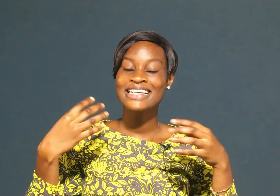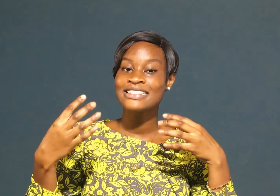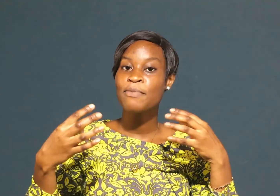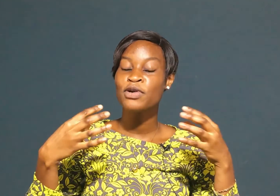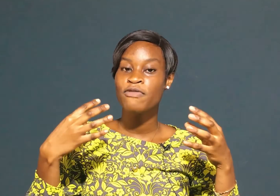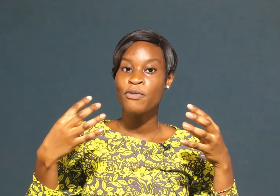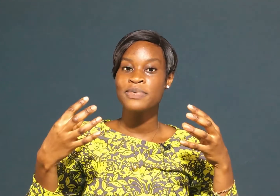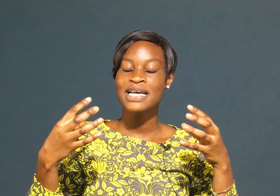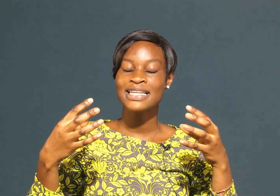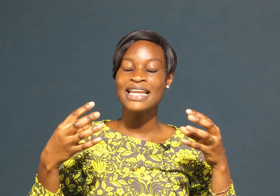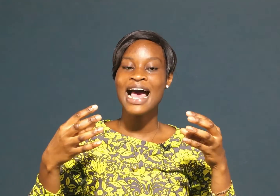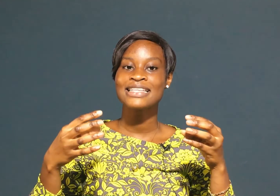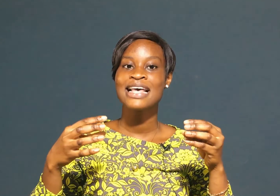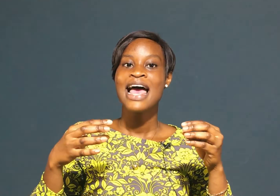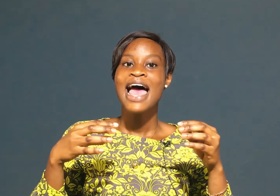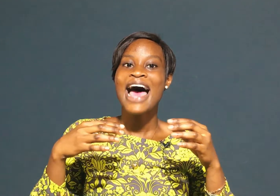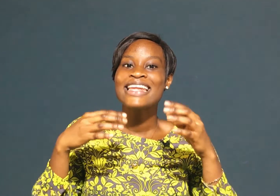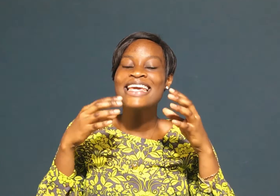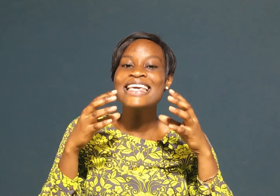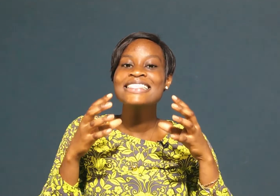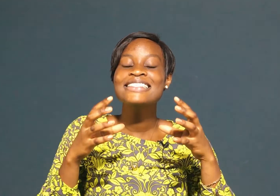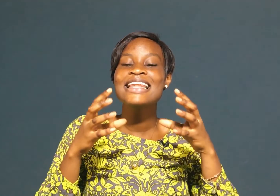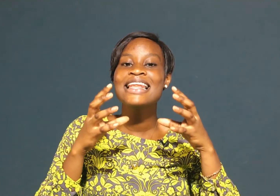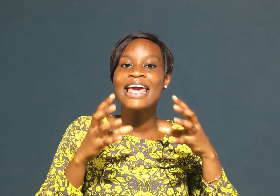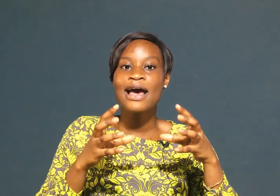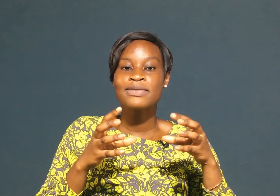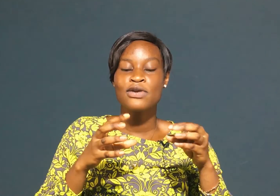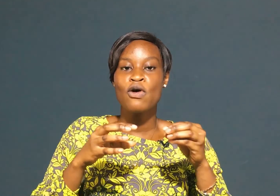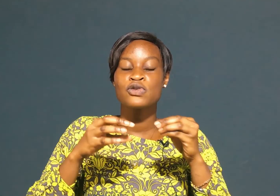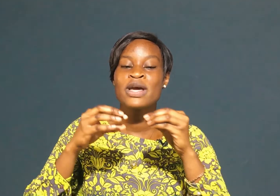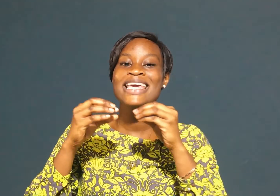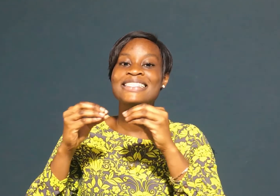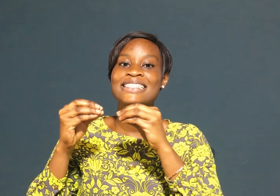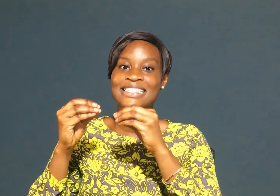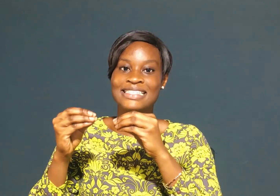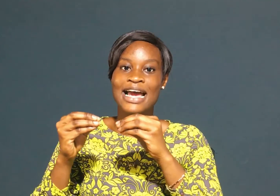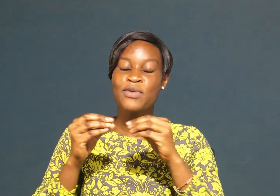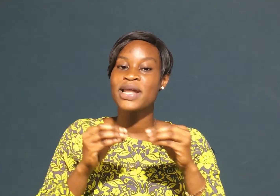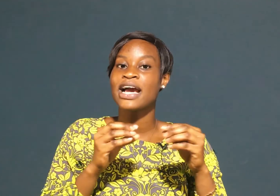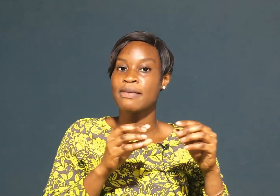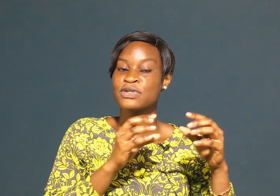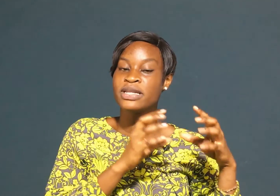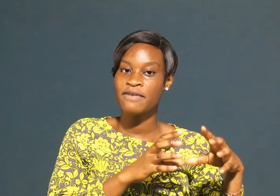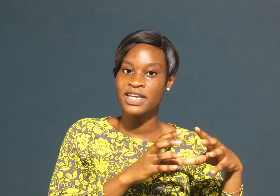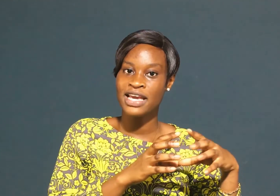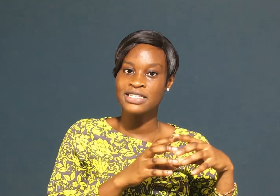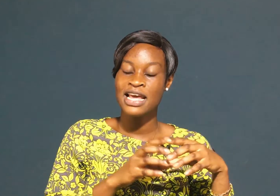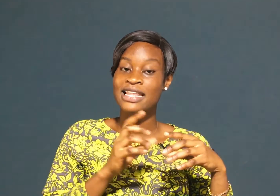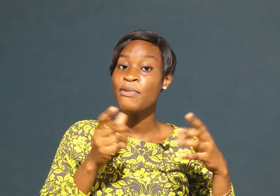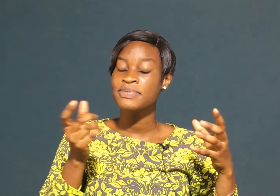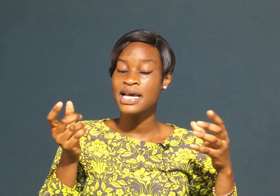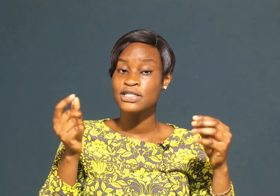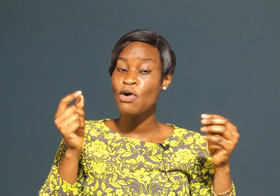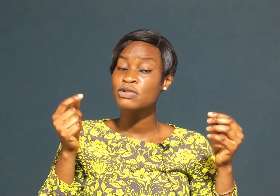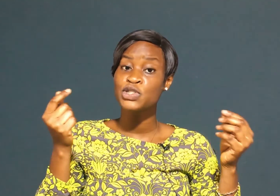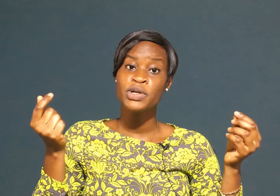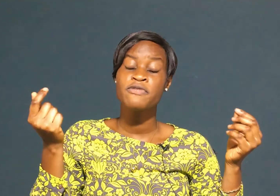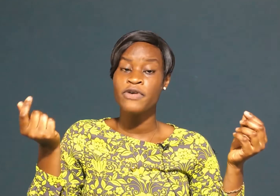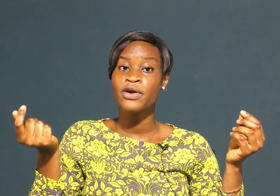example of a website that has an easy layout and also easy design when it comes to navigation and that website is also doing very